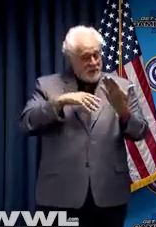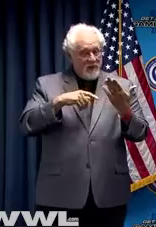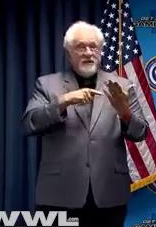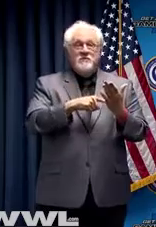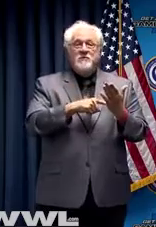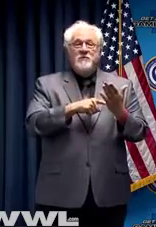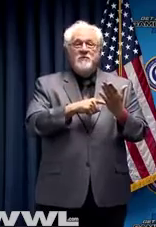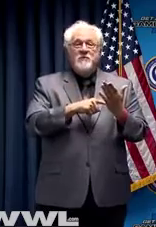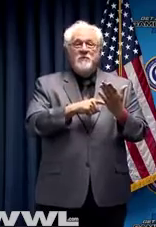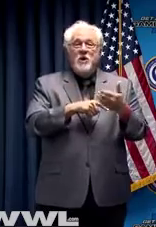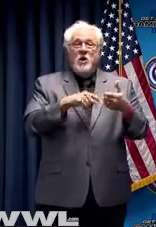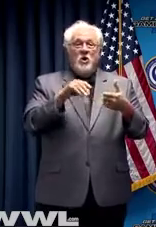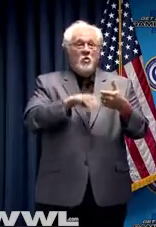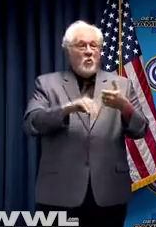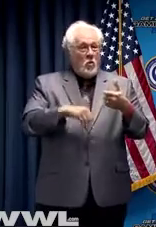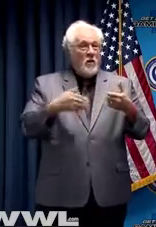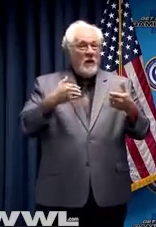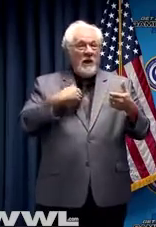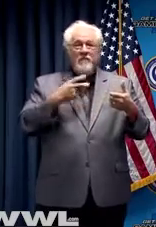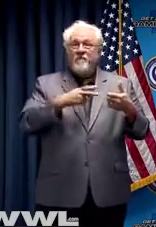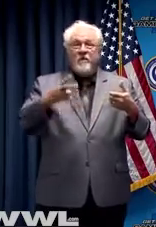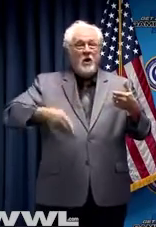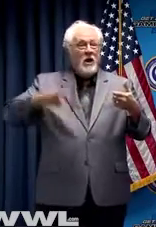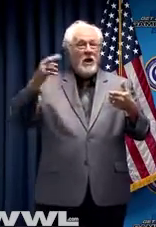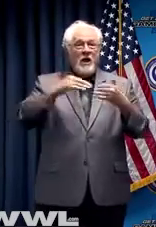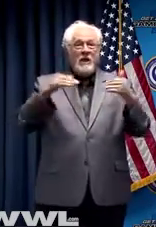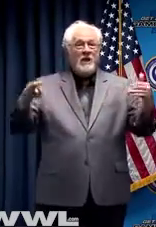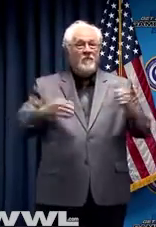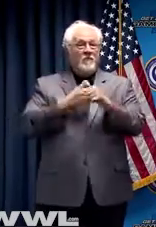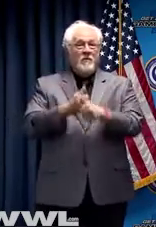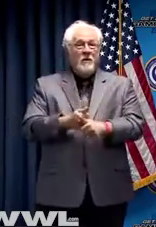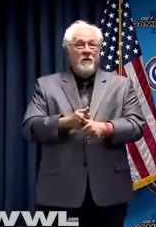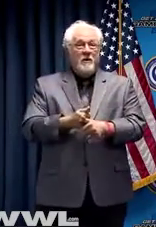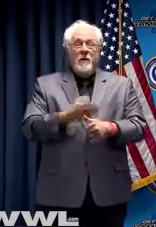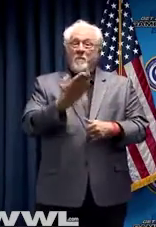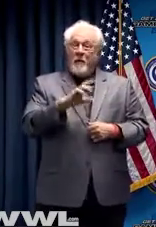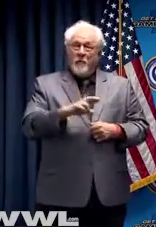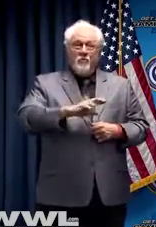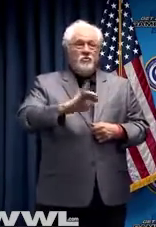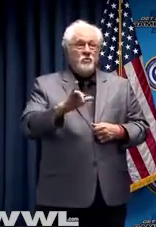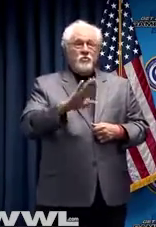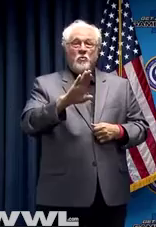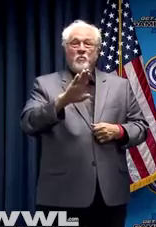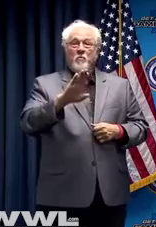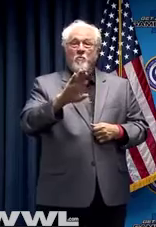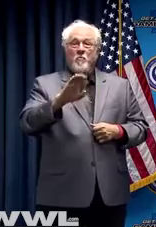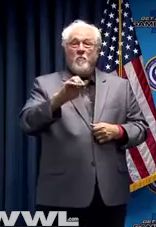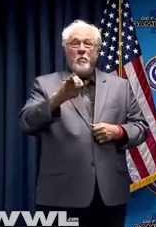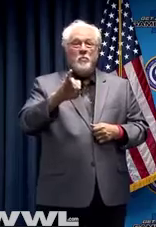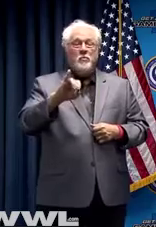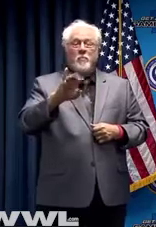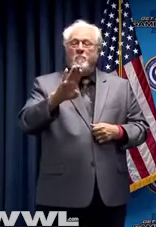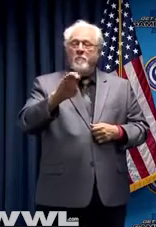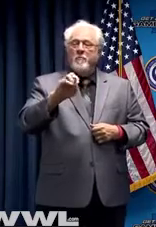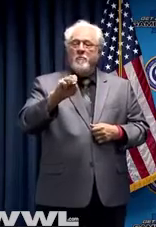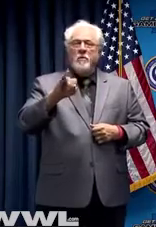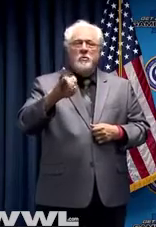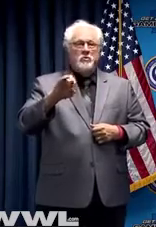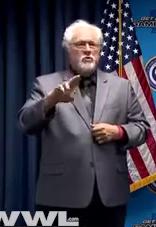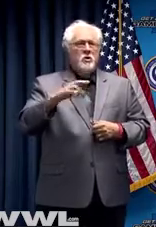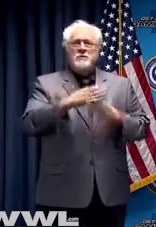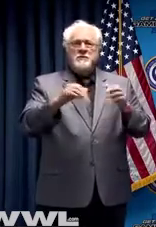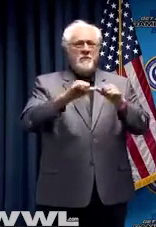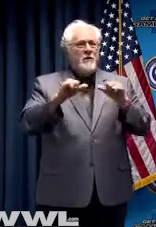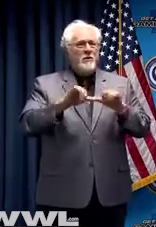done. New Orleans actually has a very high level of compliance right now. So does Baton Rouge and Bossier. There are some areas that are doing